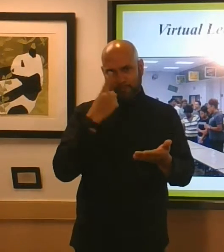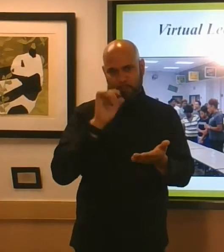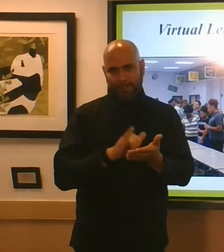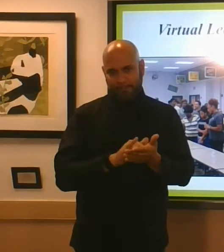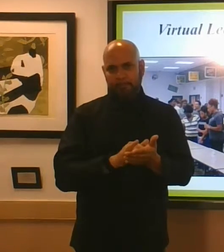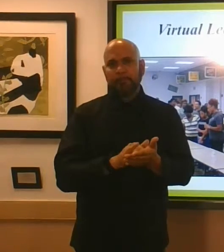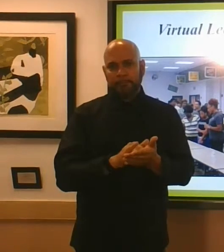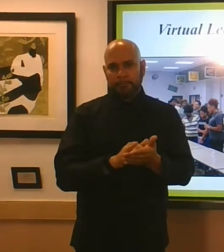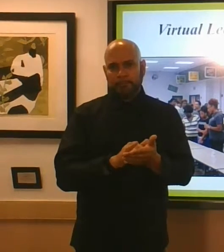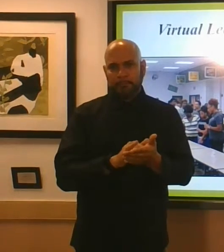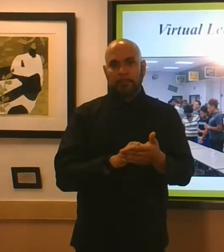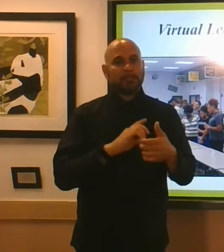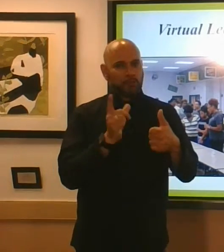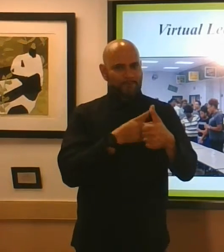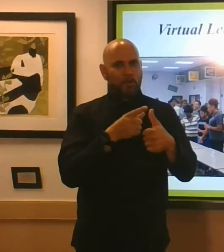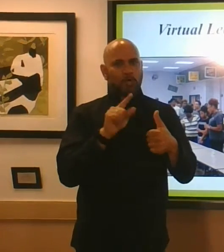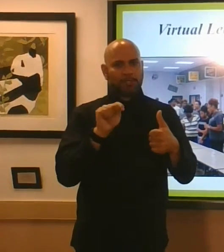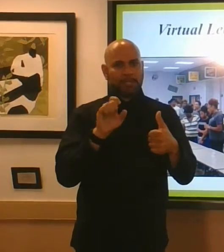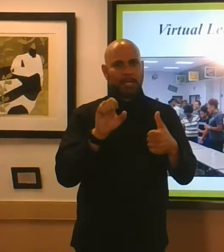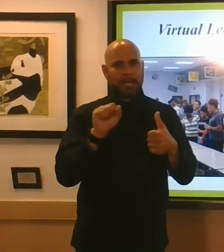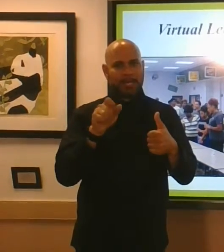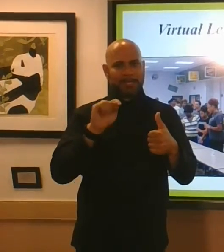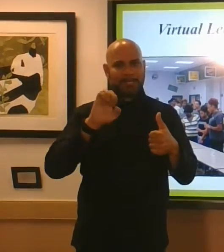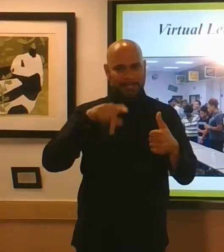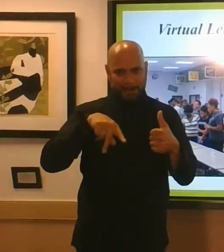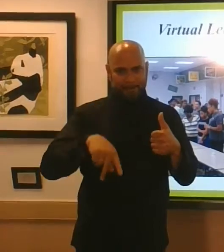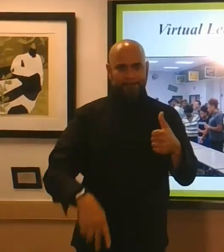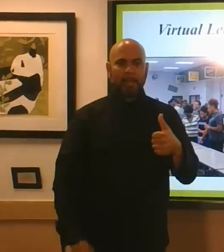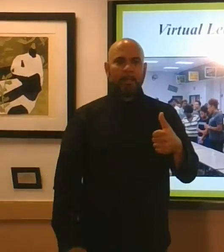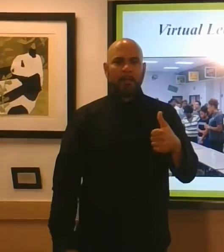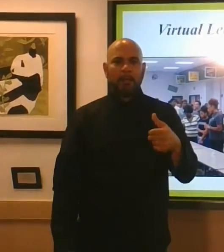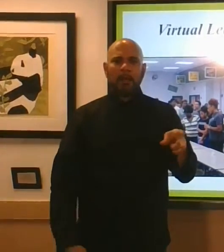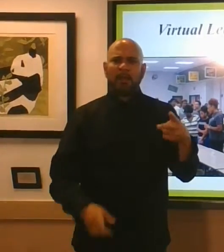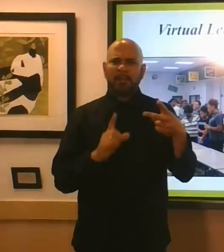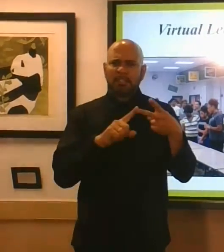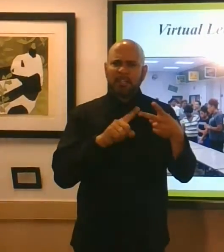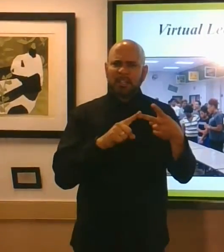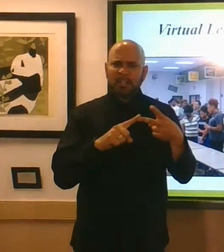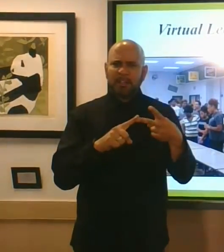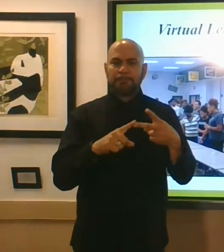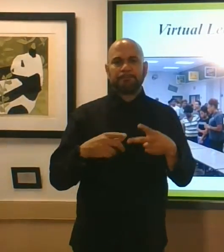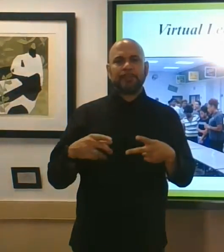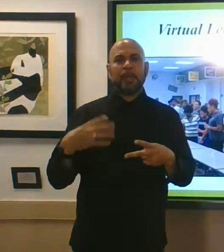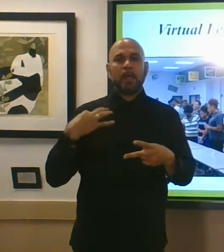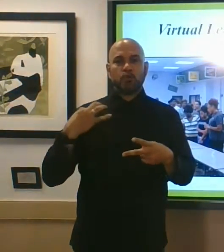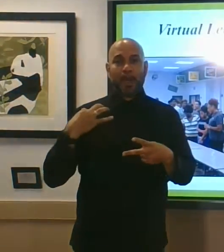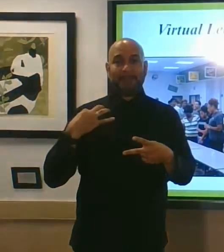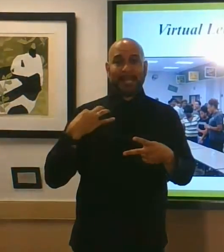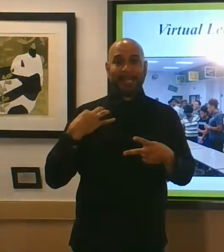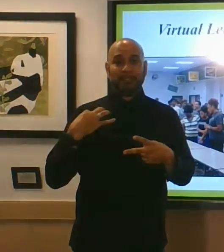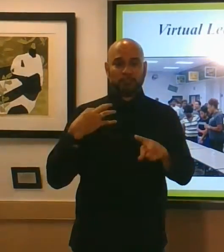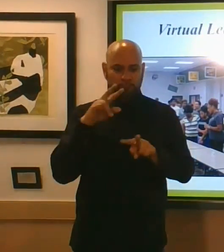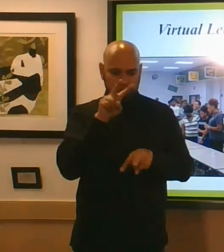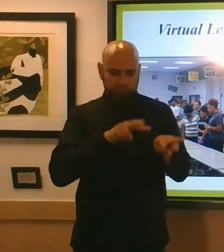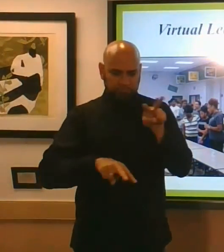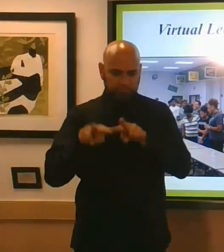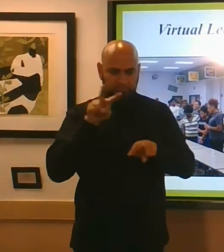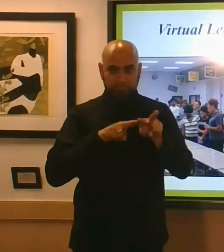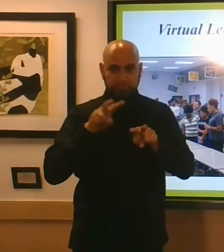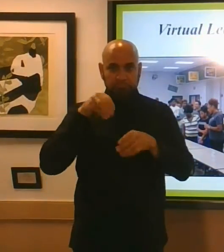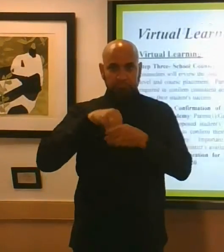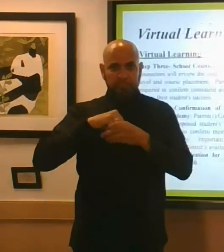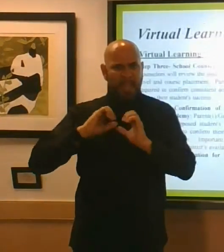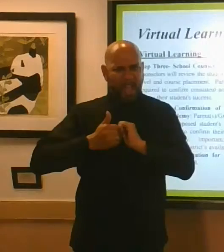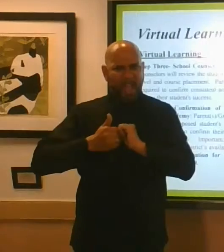that will be step one step two will be the application will be reviewed internally by